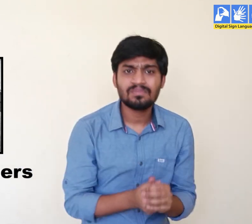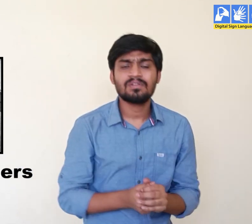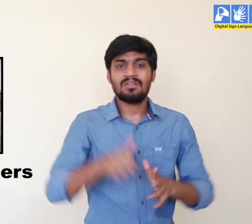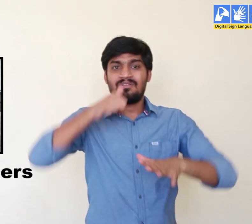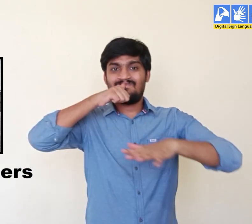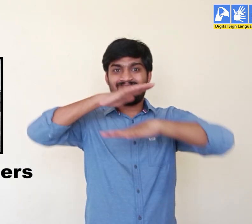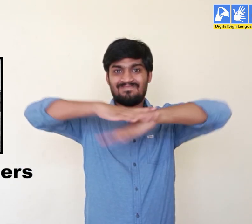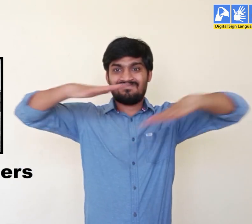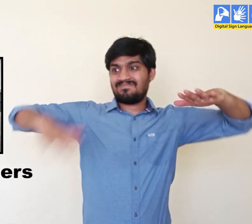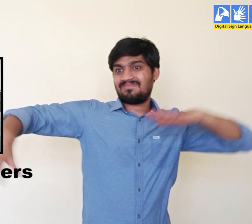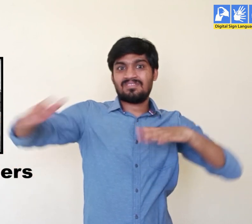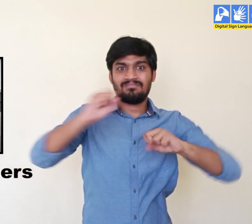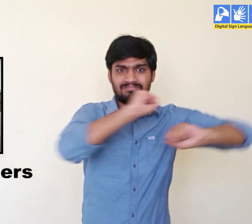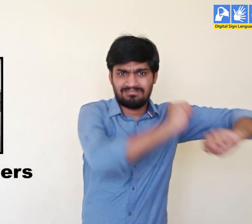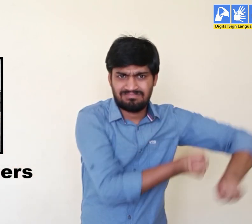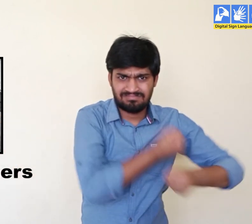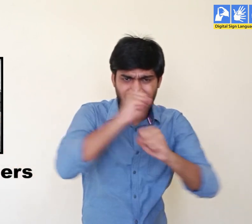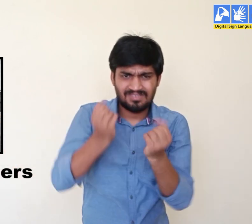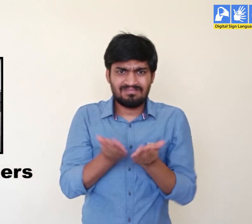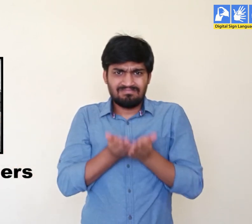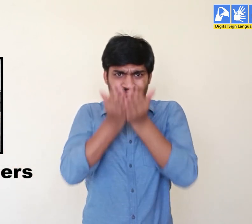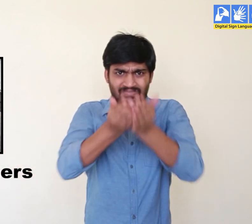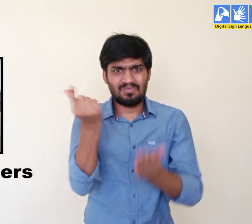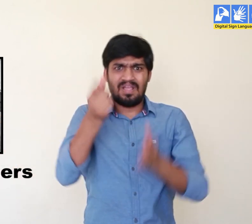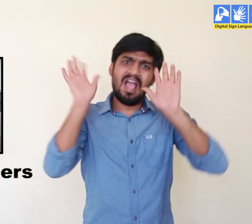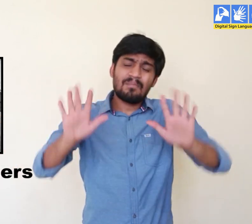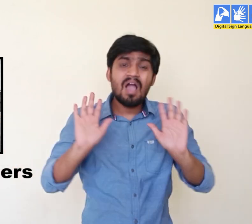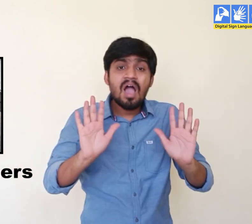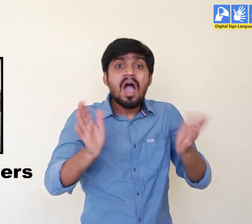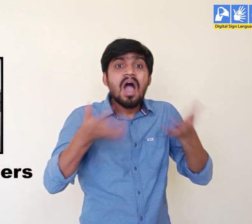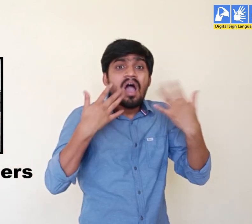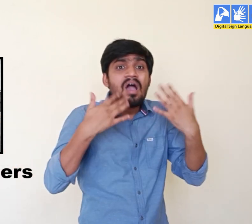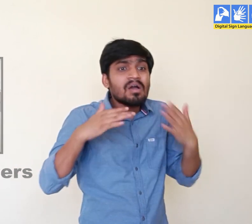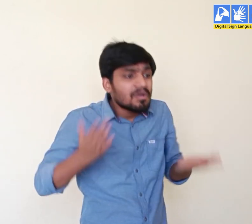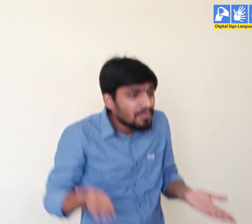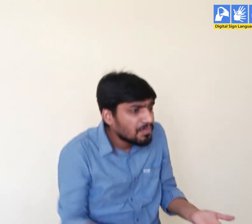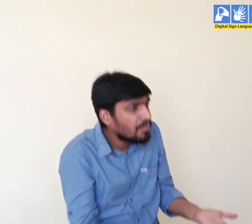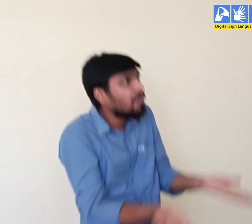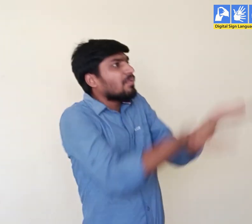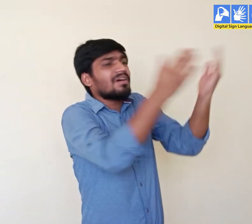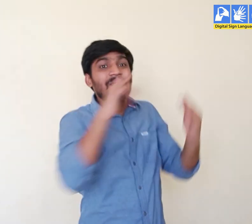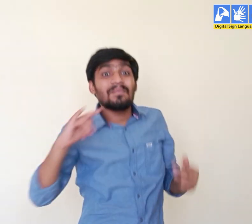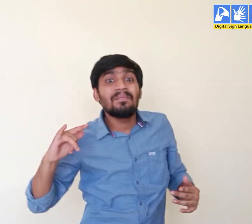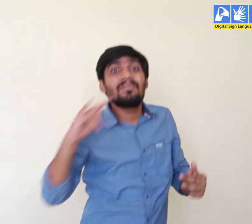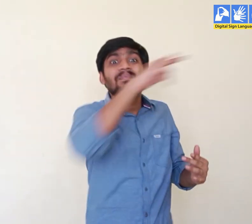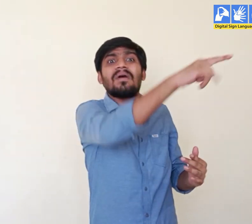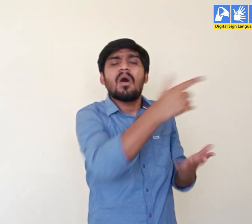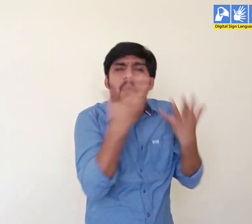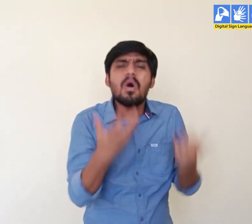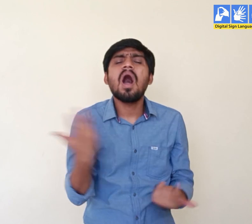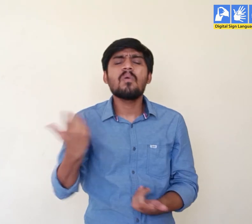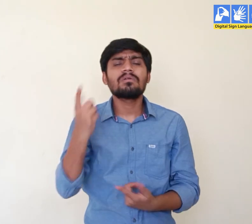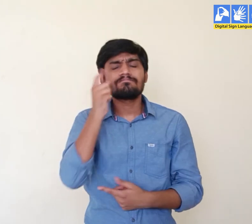We have boats and ships that go on water. But what about air? Can man go in air and travel?